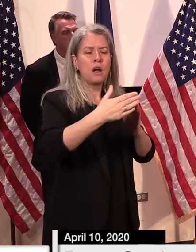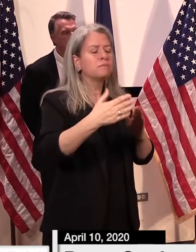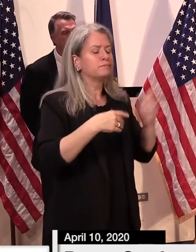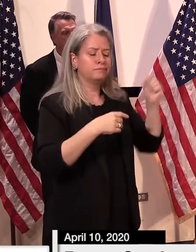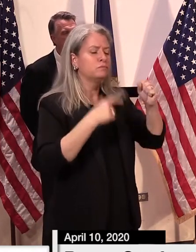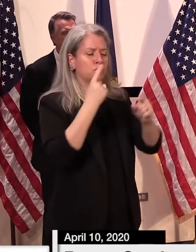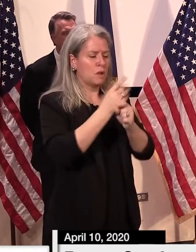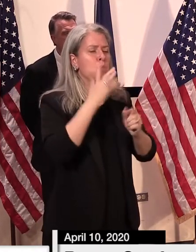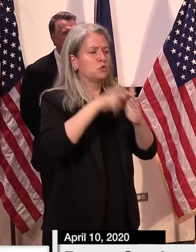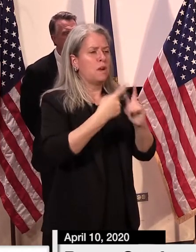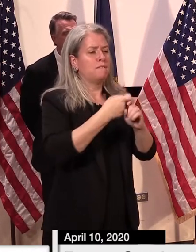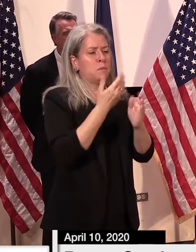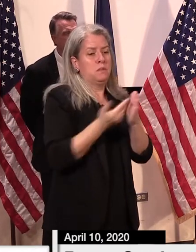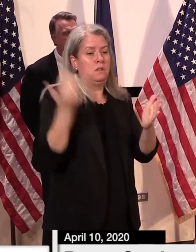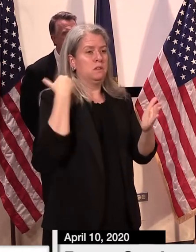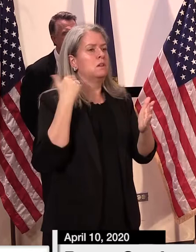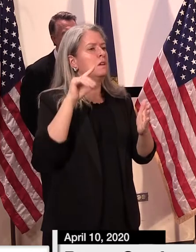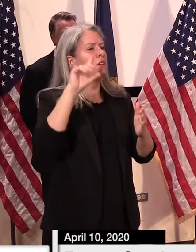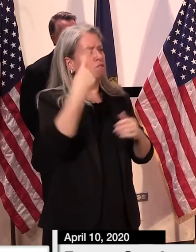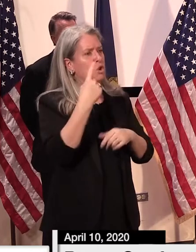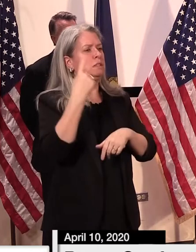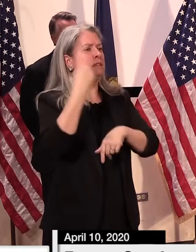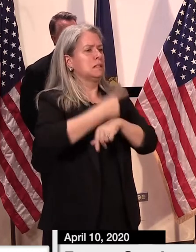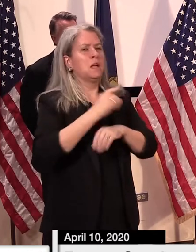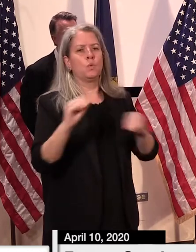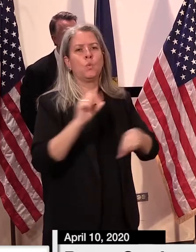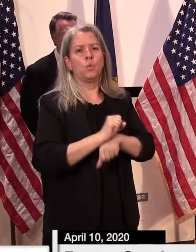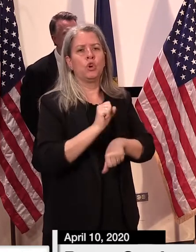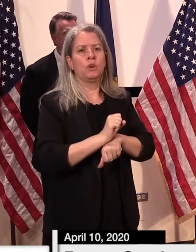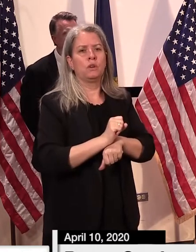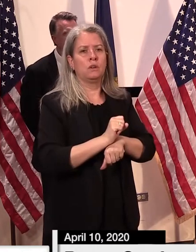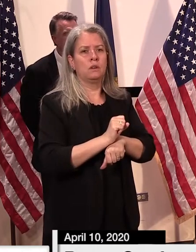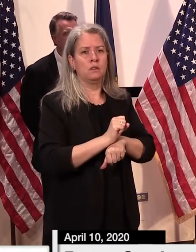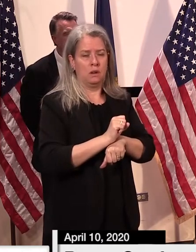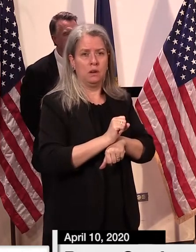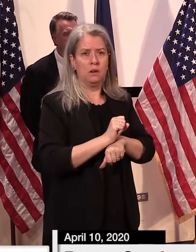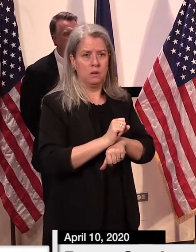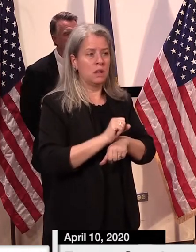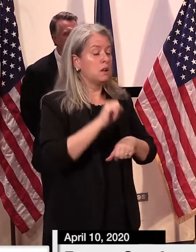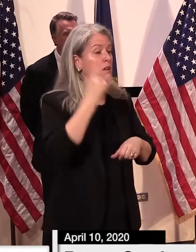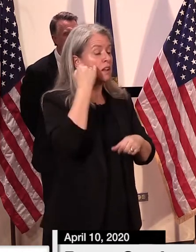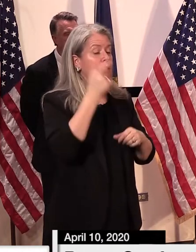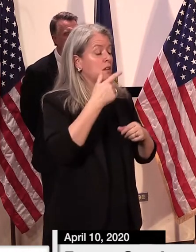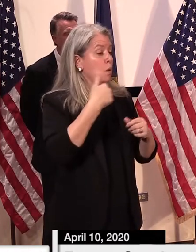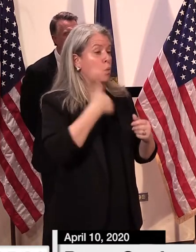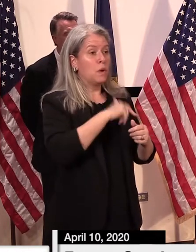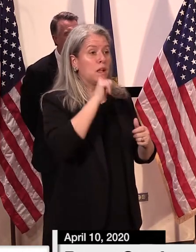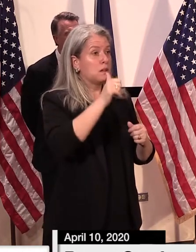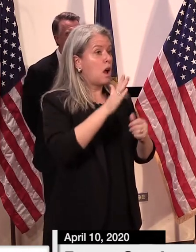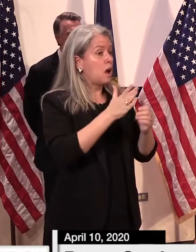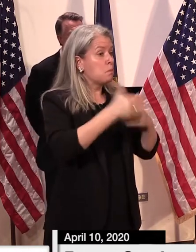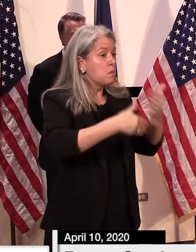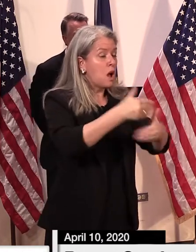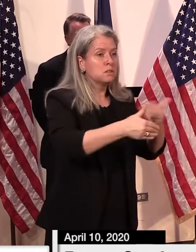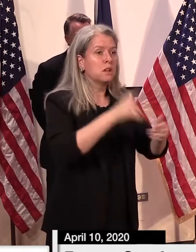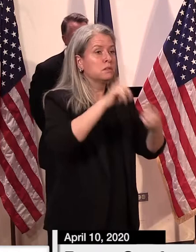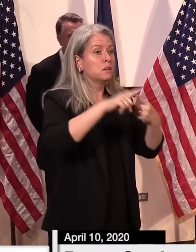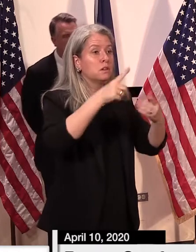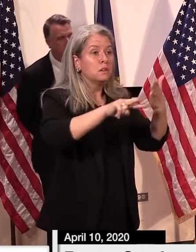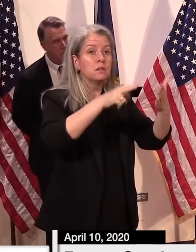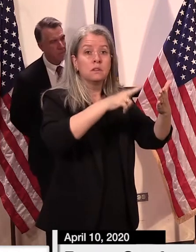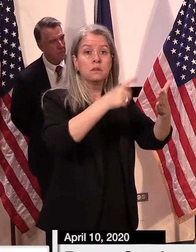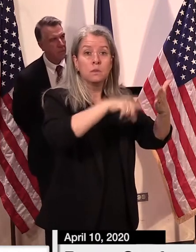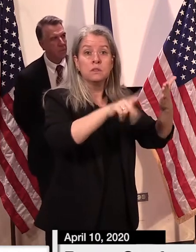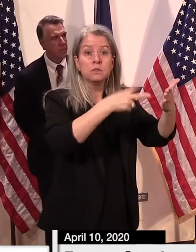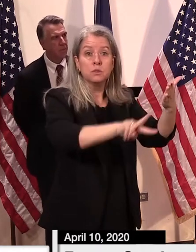will receive benefits back to the date of separation. So if there is a week delay or a two-week delay or